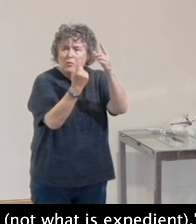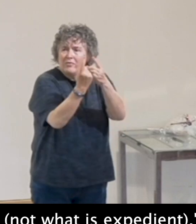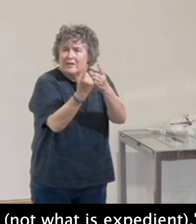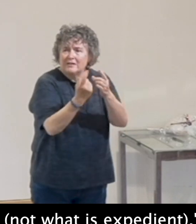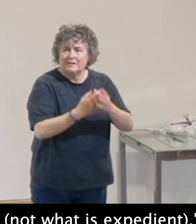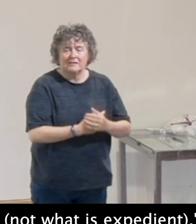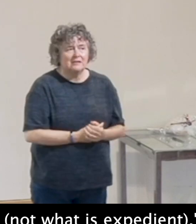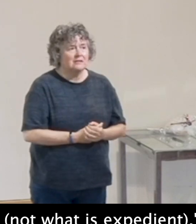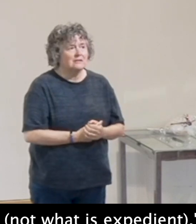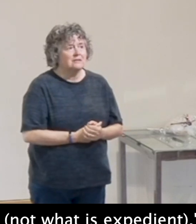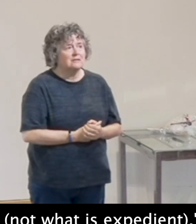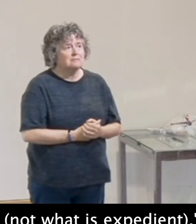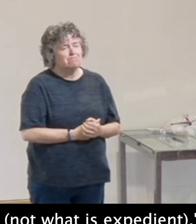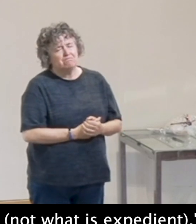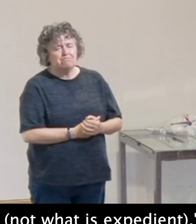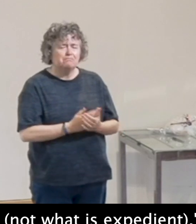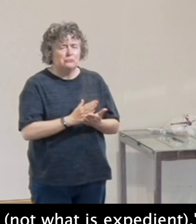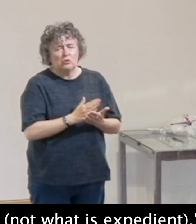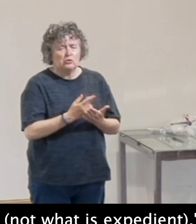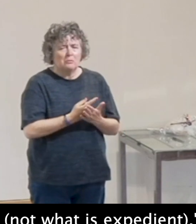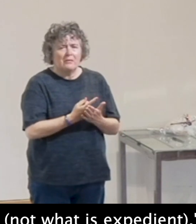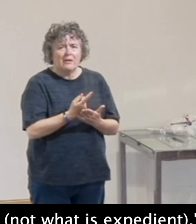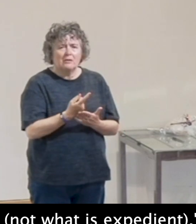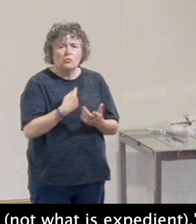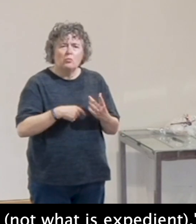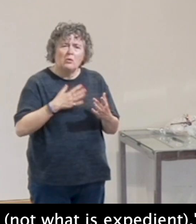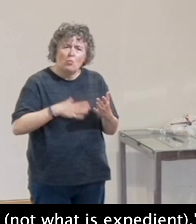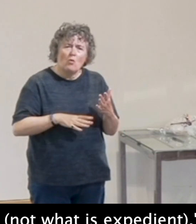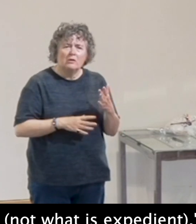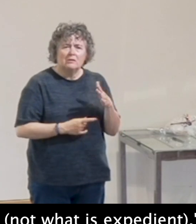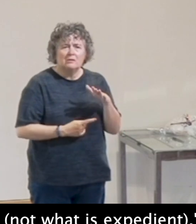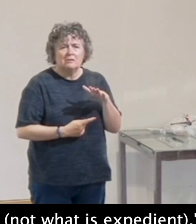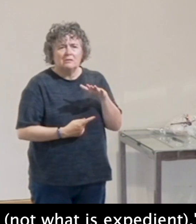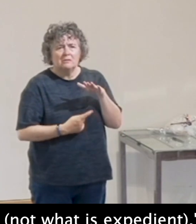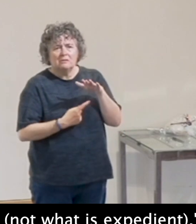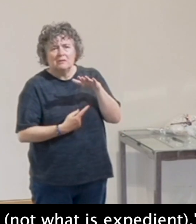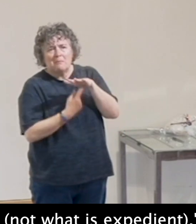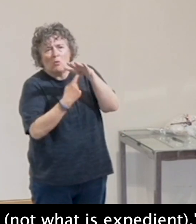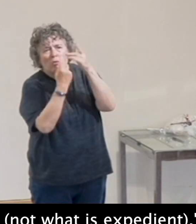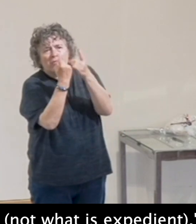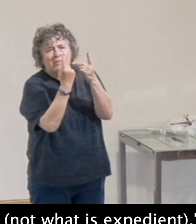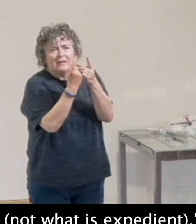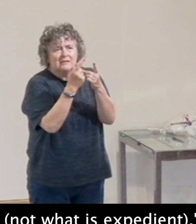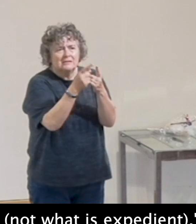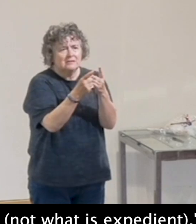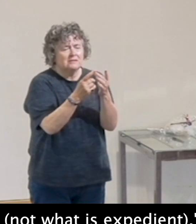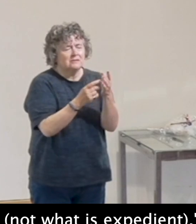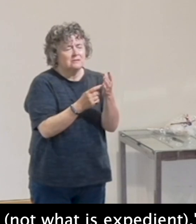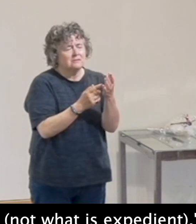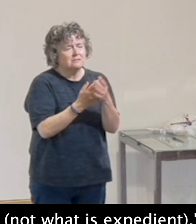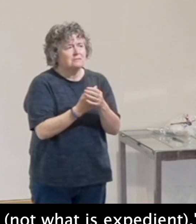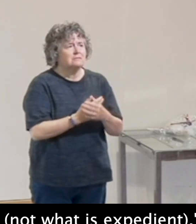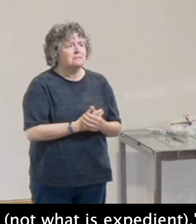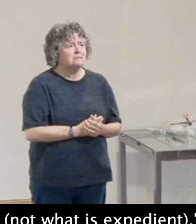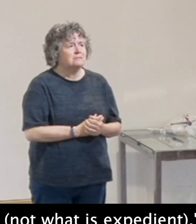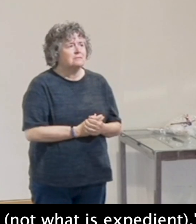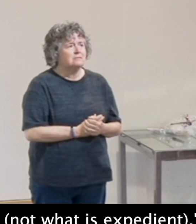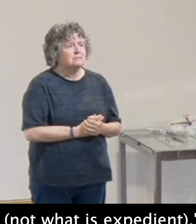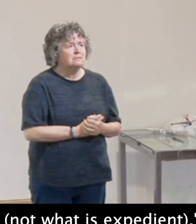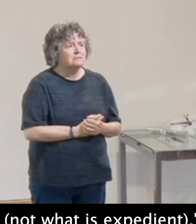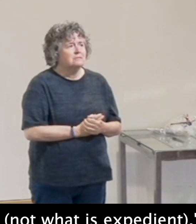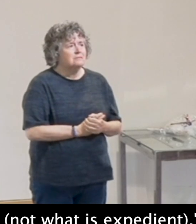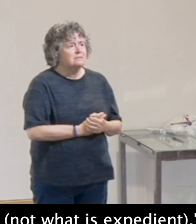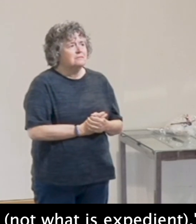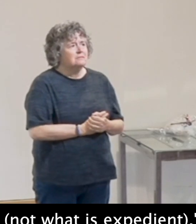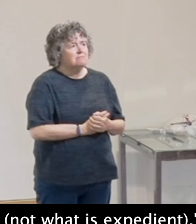Not really sure about that. I guess we all want meaning in life and you don't just want to do things because it's an expedient thing to do. You want to do it because